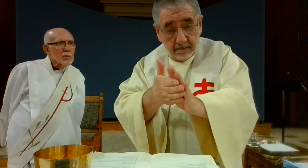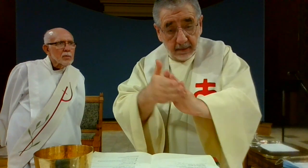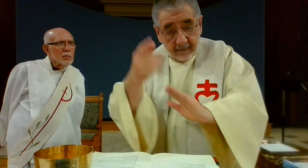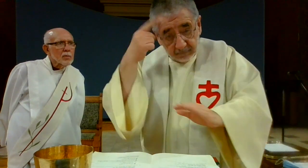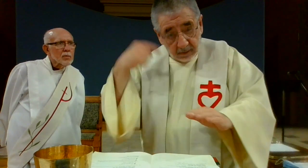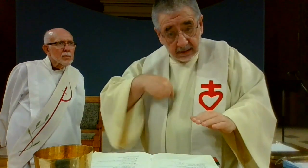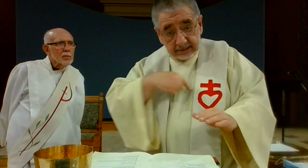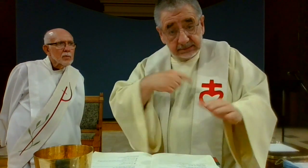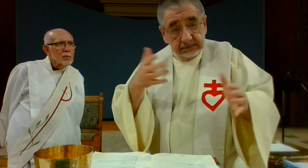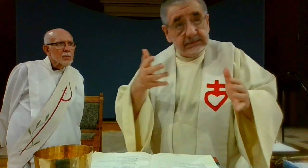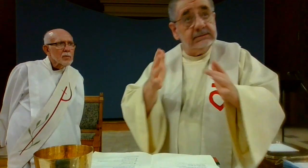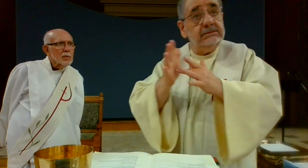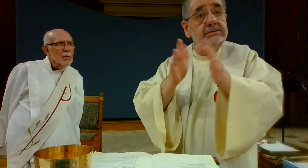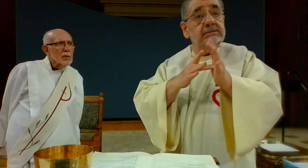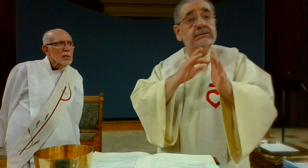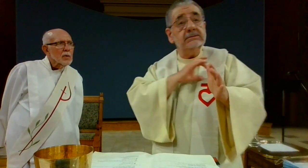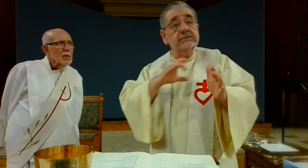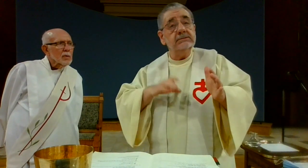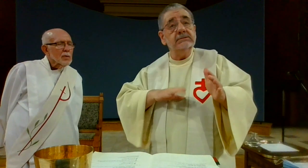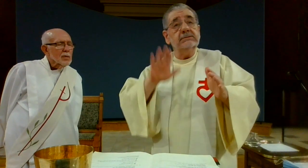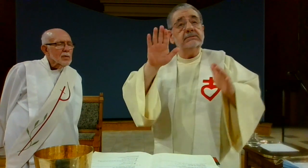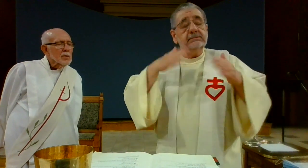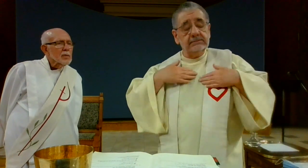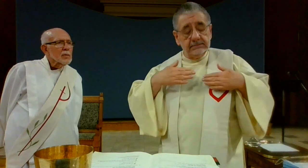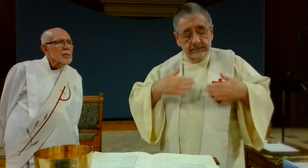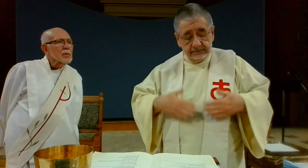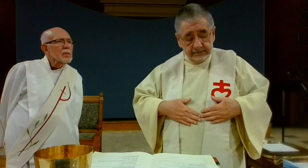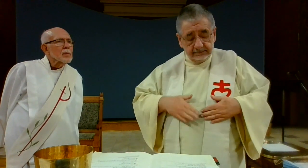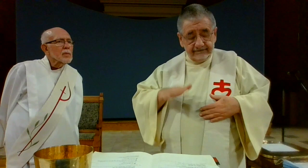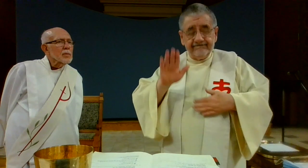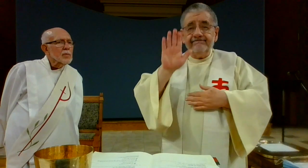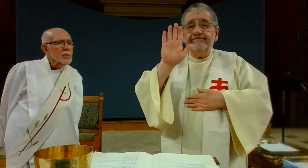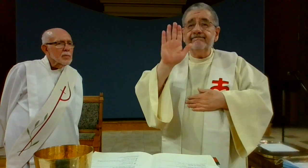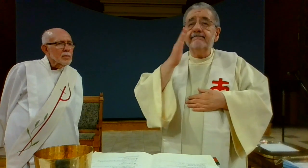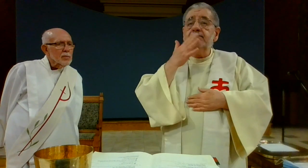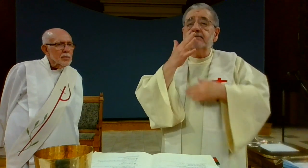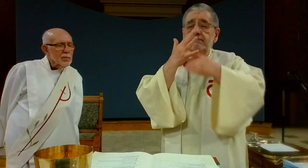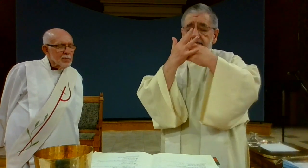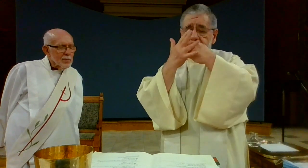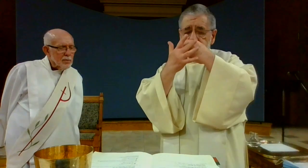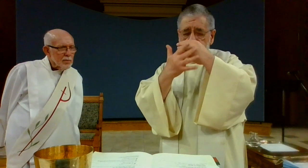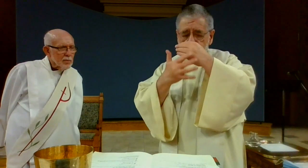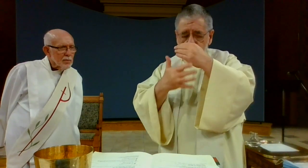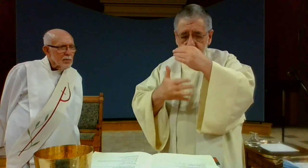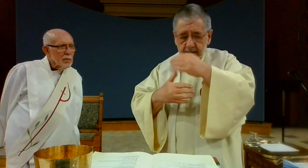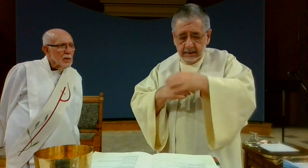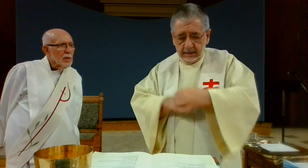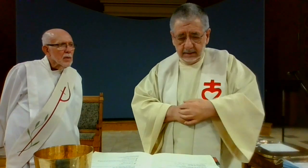so that they may become for us the body and blood of our lord jesus christ